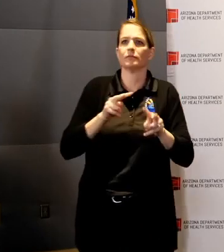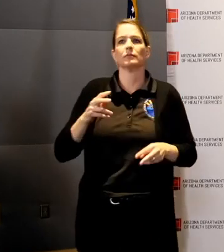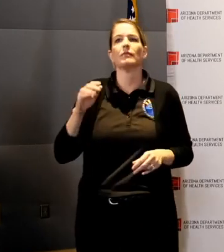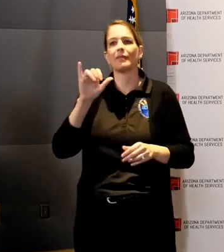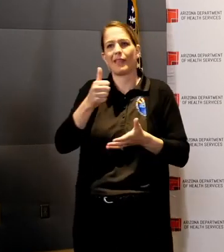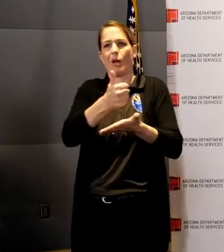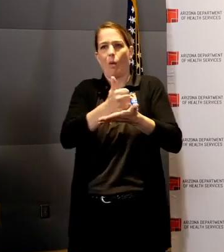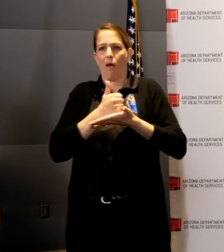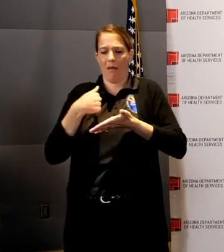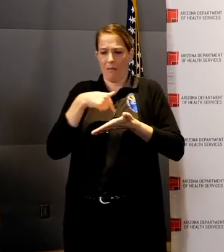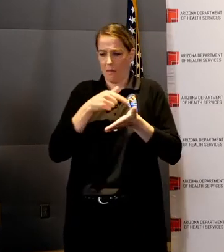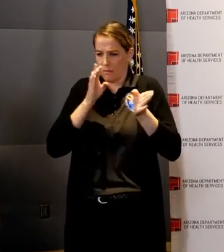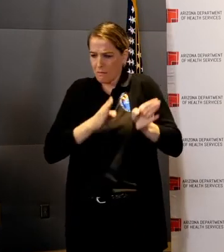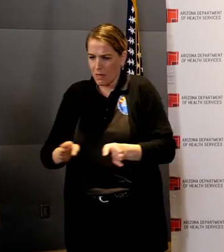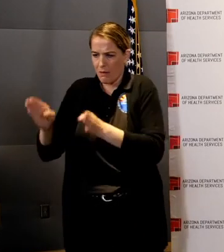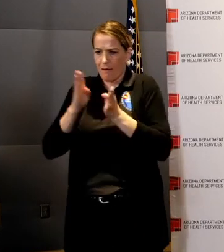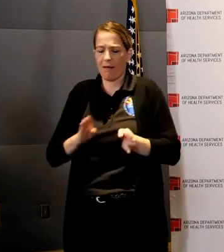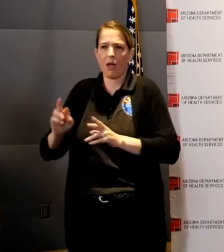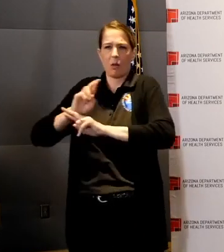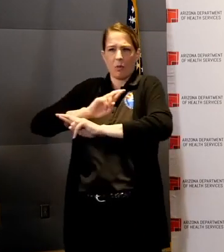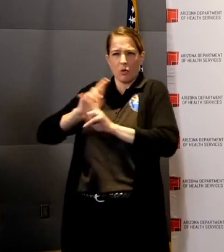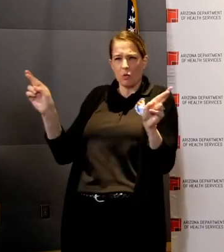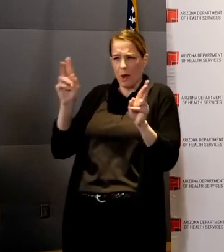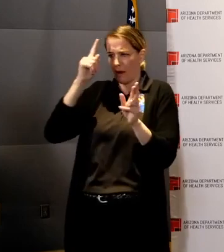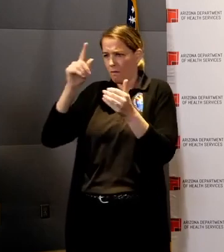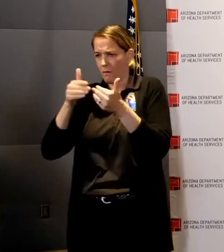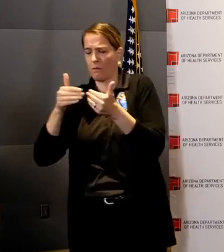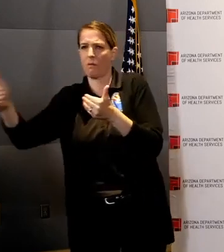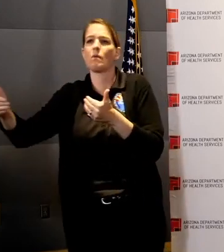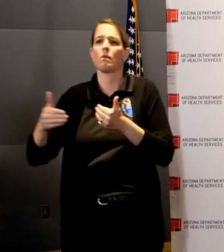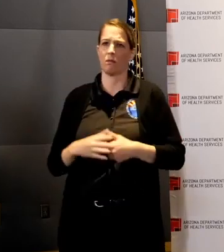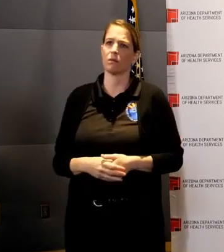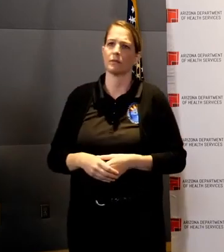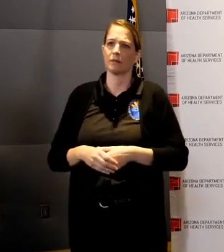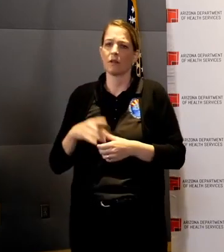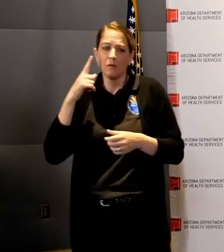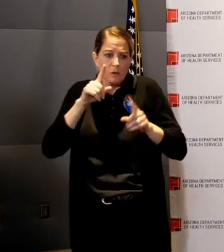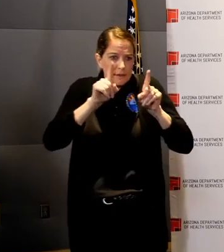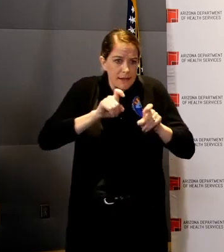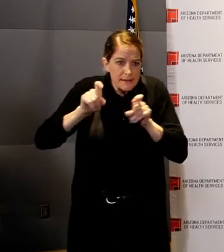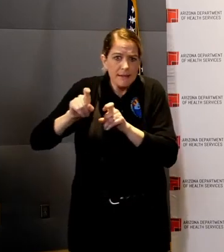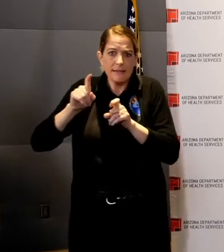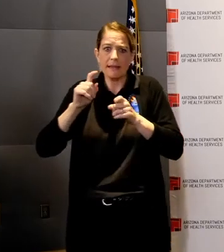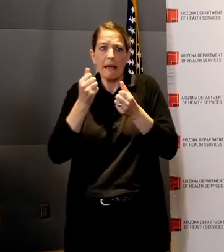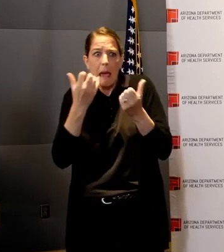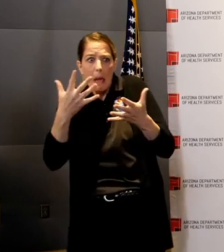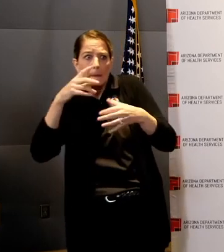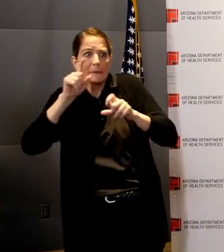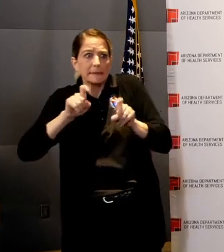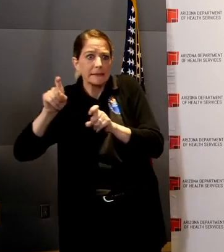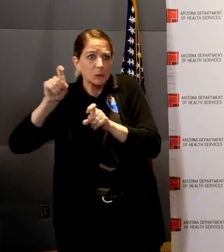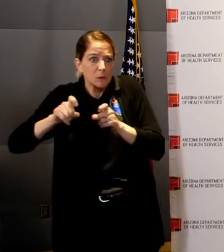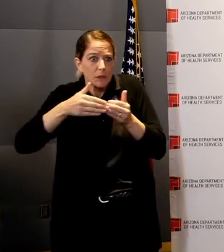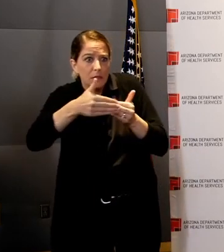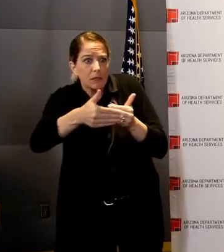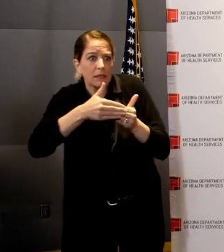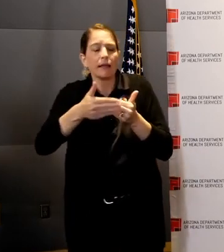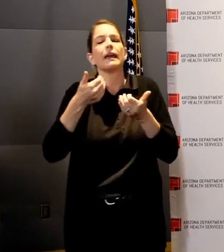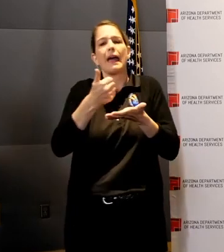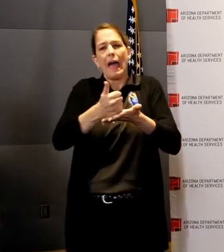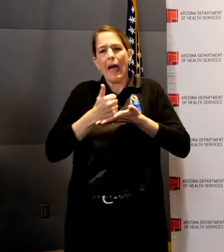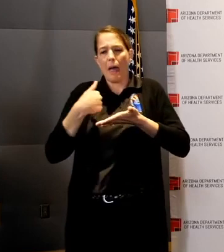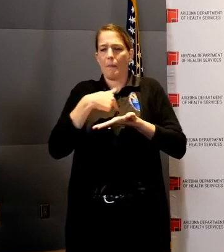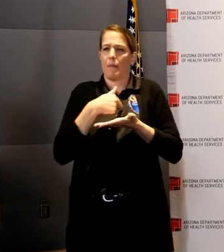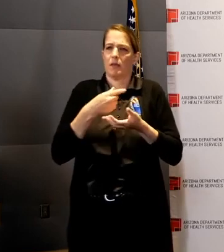search, allowing us to get denominator data on commercial laboratory testing, and collect laboratory specimens to do further analysis